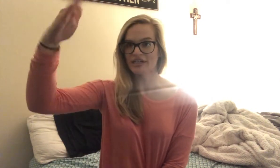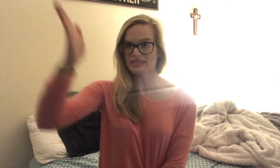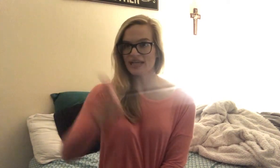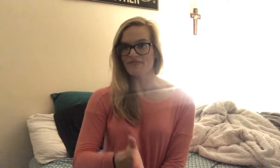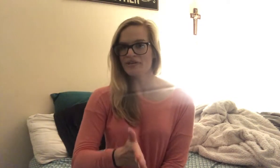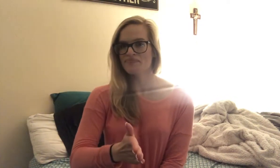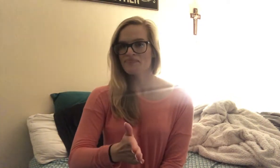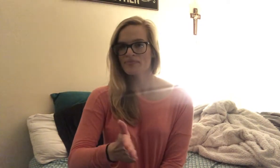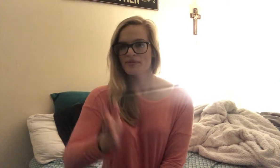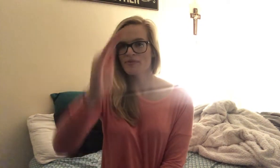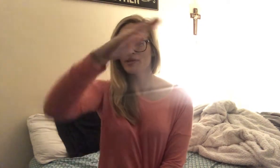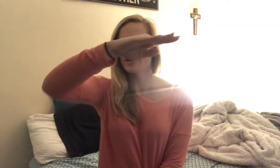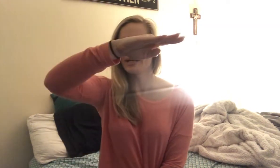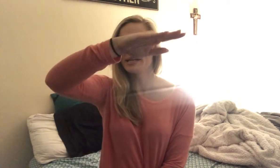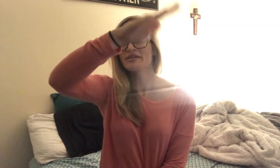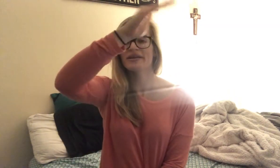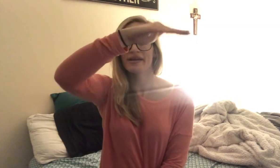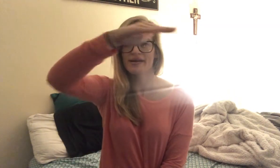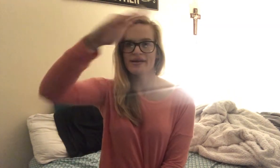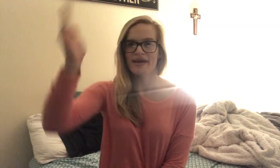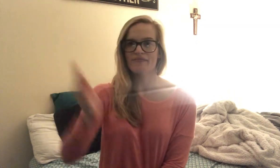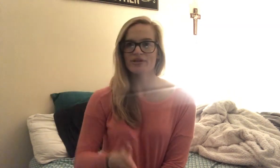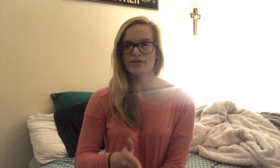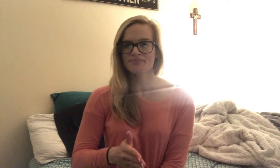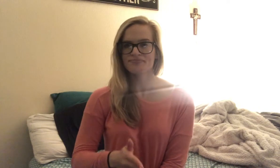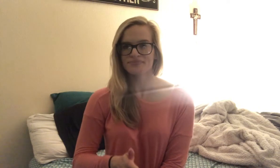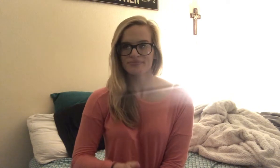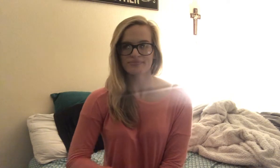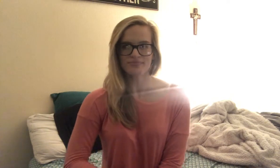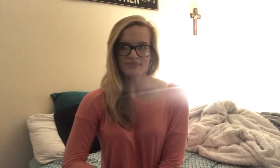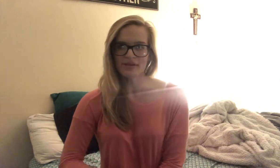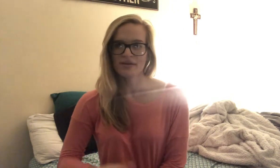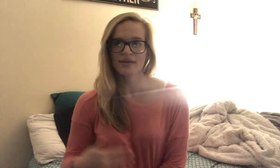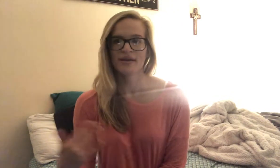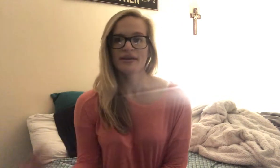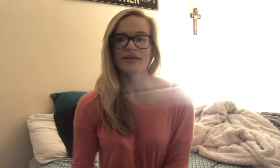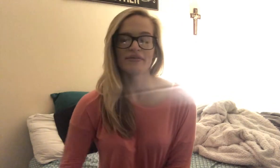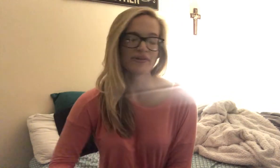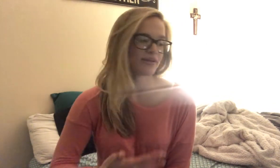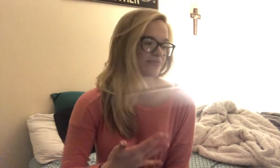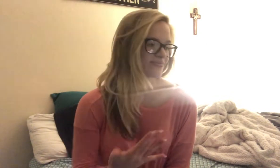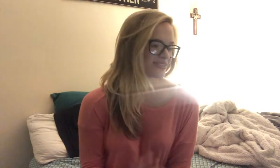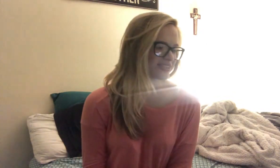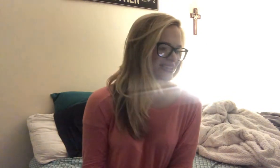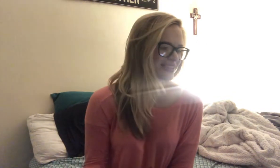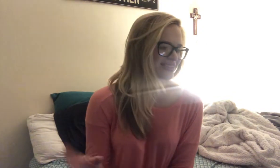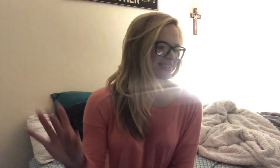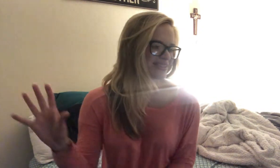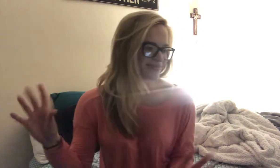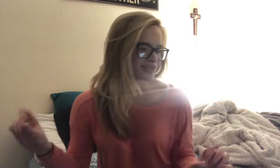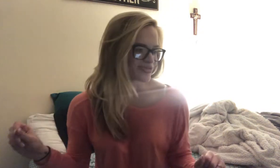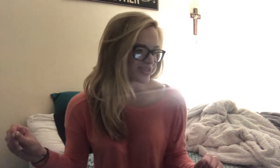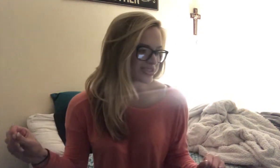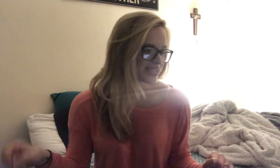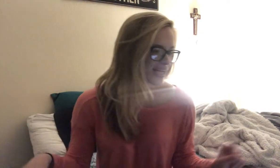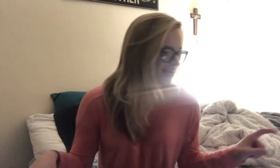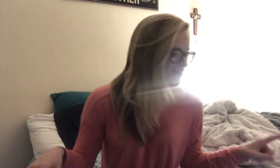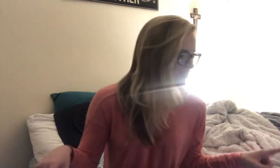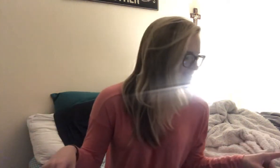a seven with your hand. Never even. So she like says like a bunch of words. What is